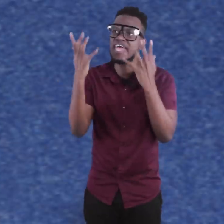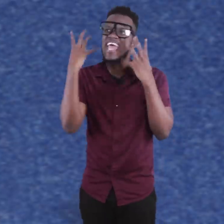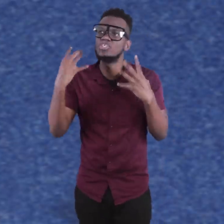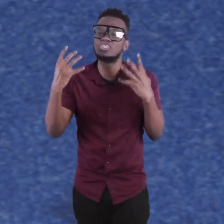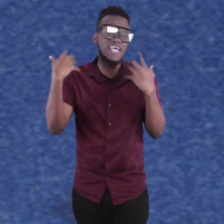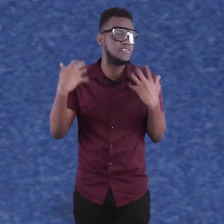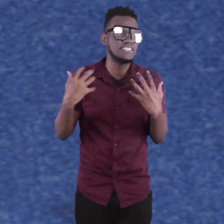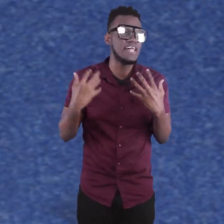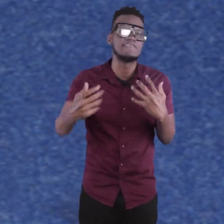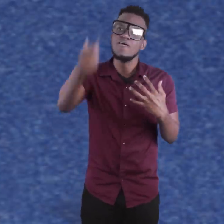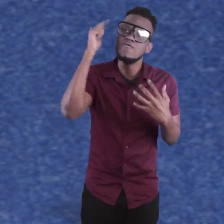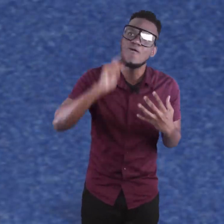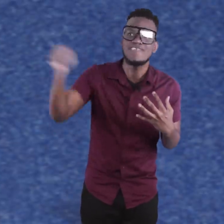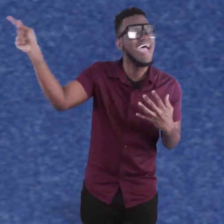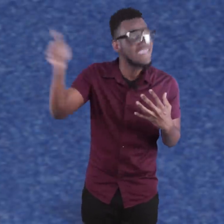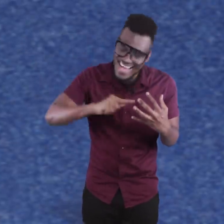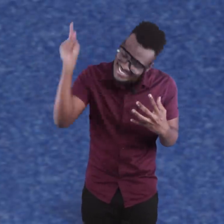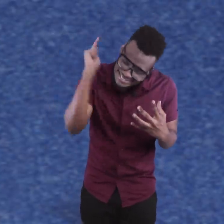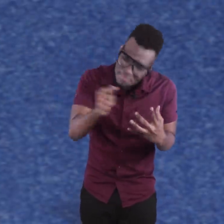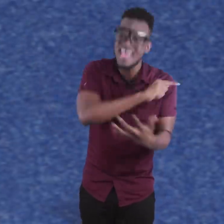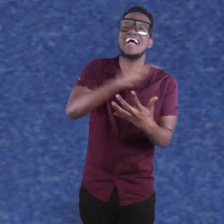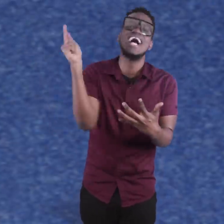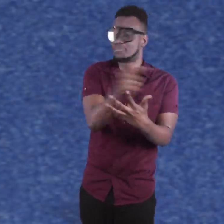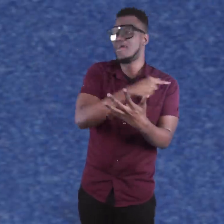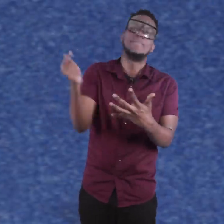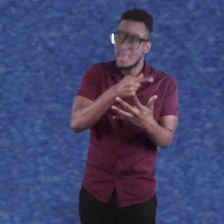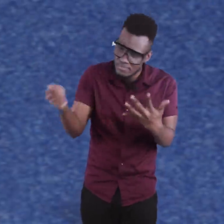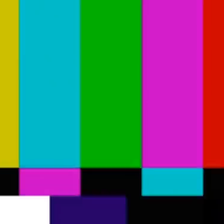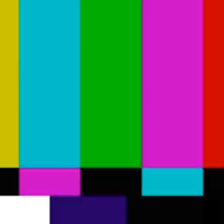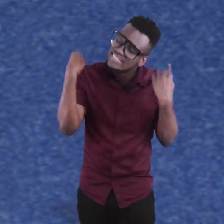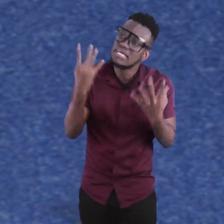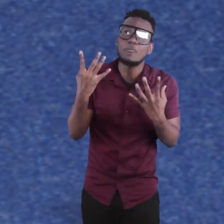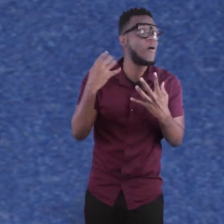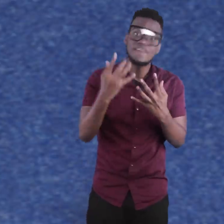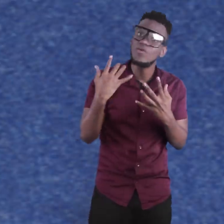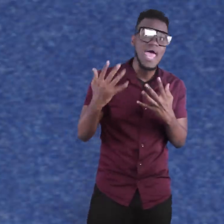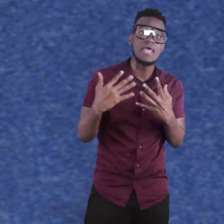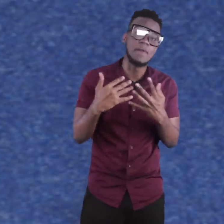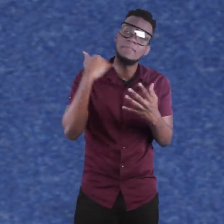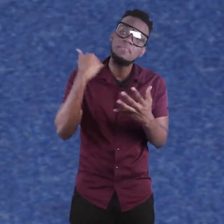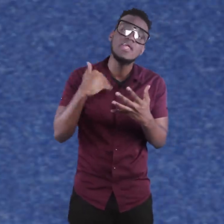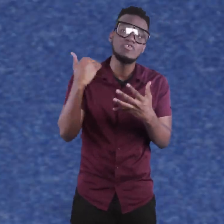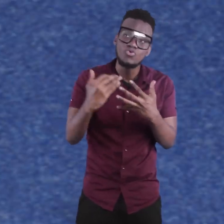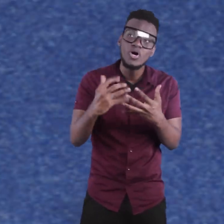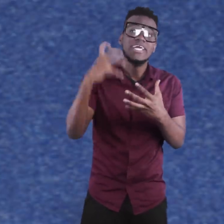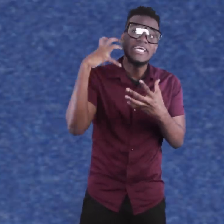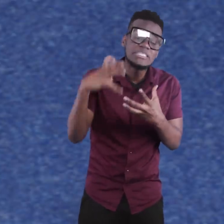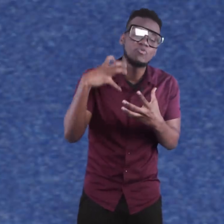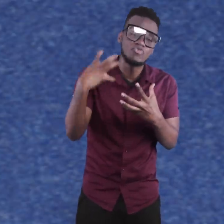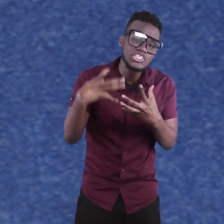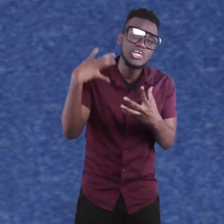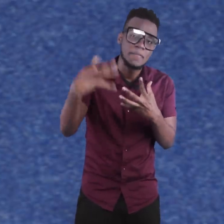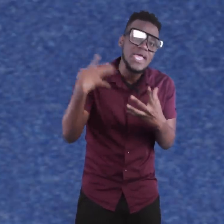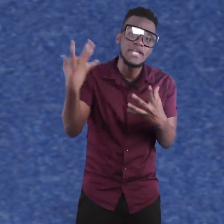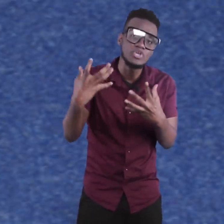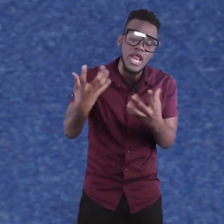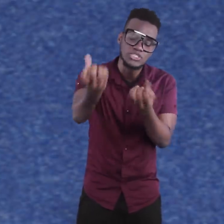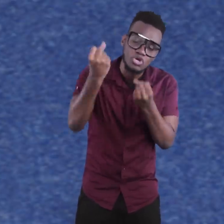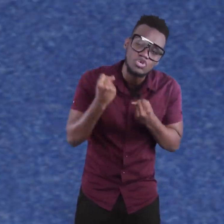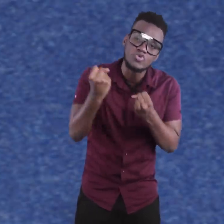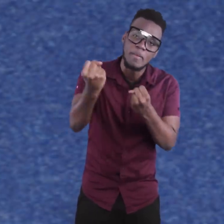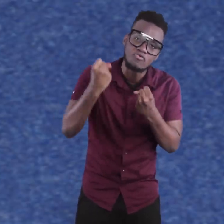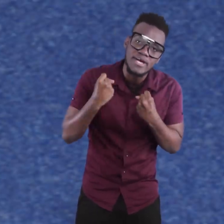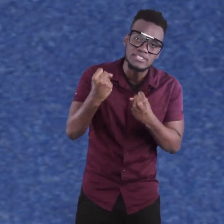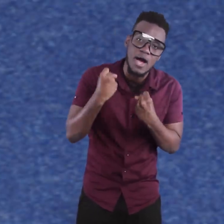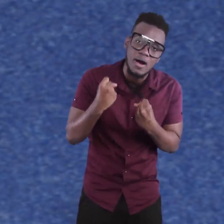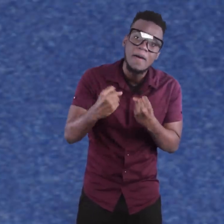you feel like you can't just say to yourself. No girl can't see me and cause problem. Like the song thoughtful like that man. People don't know the inspiration behind it you know.